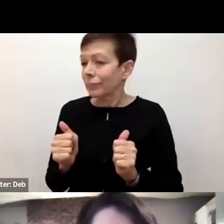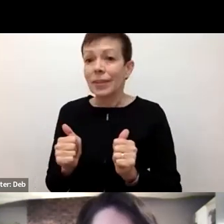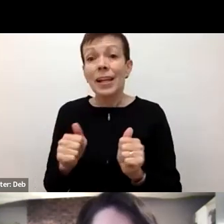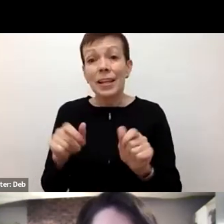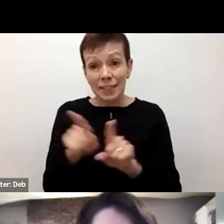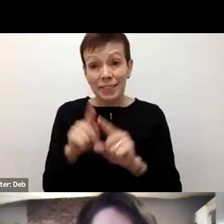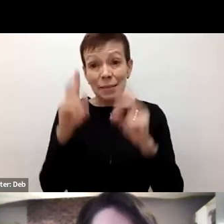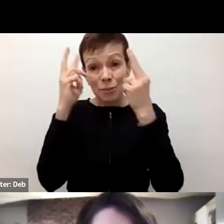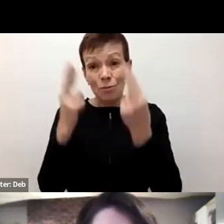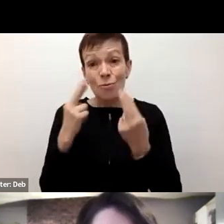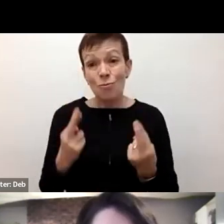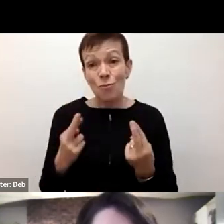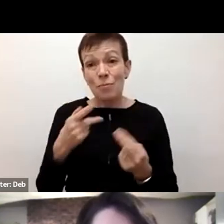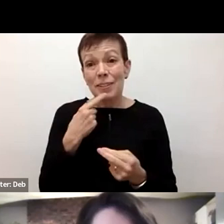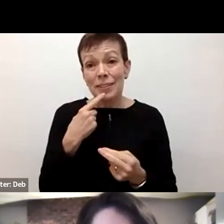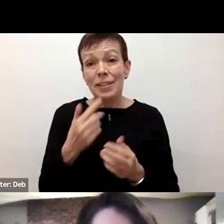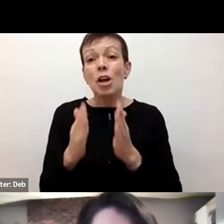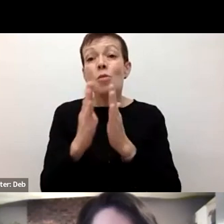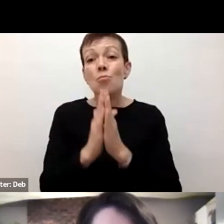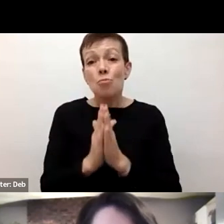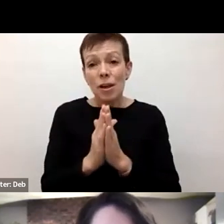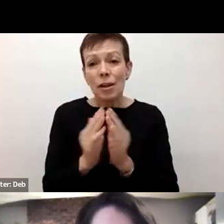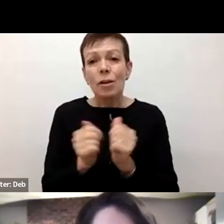Abraham Joshua Heschel said, praying with our feet.